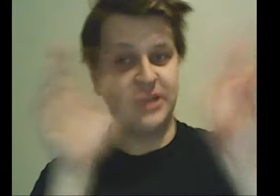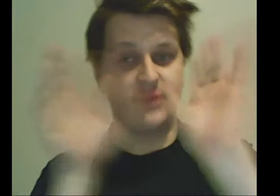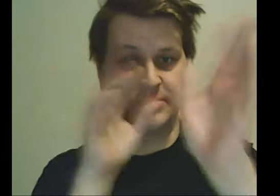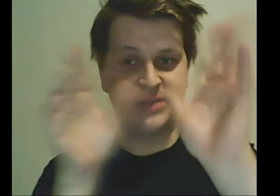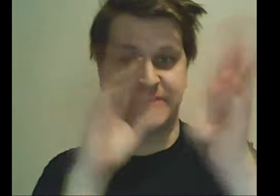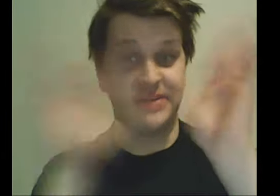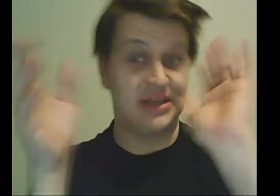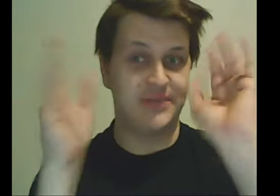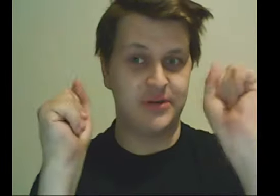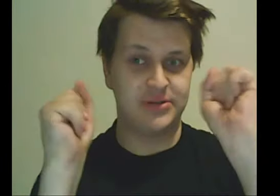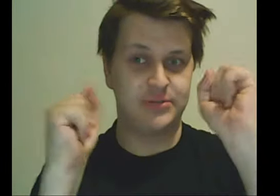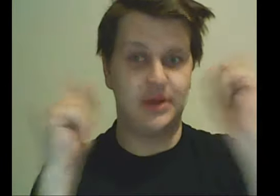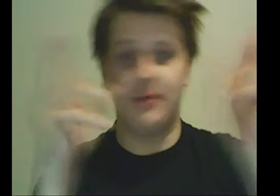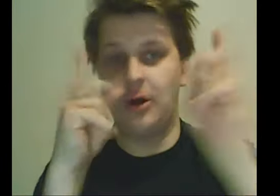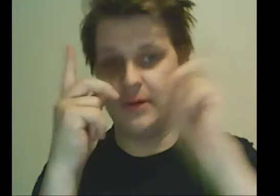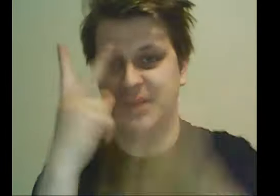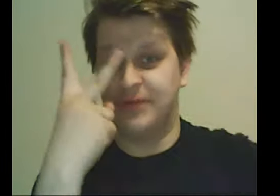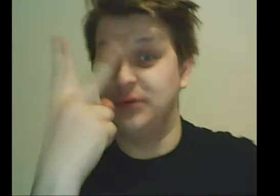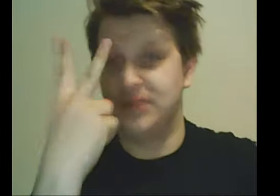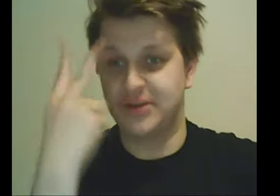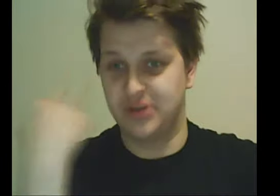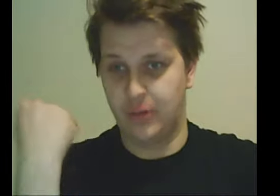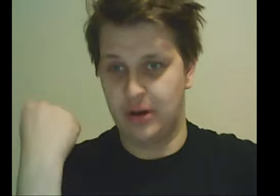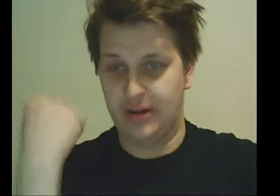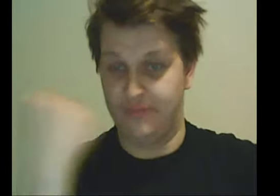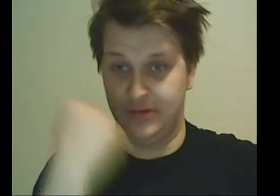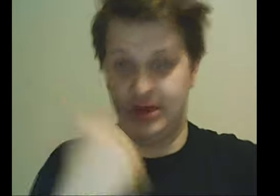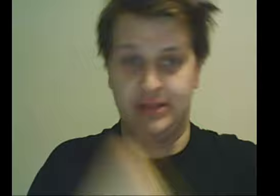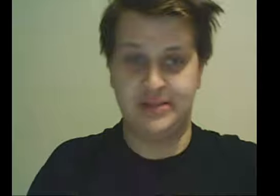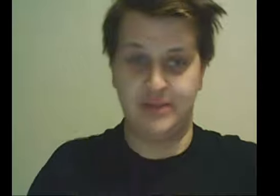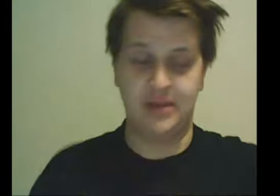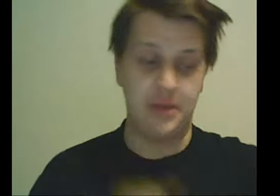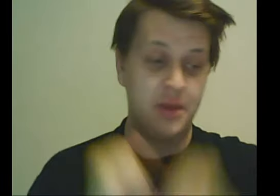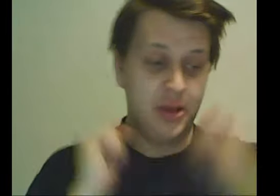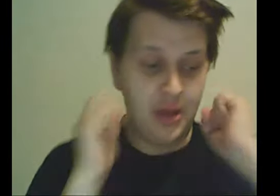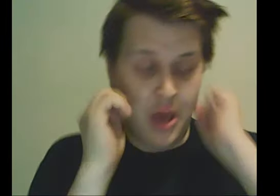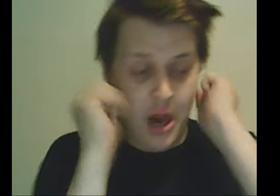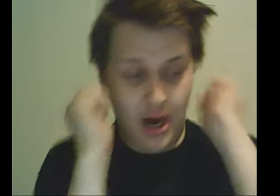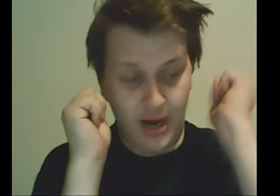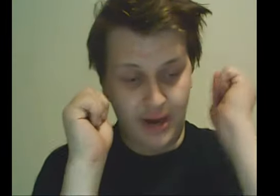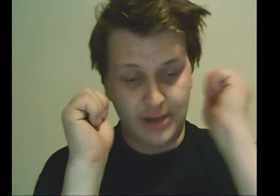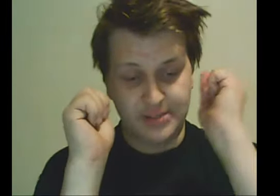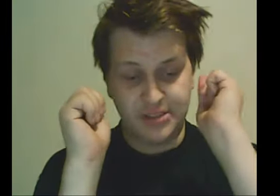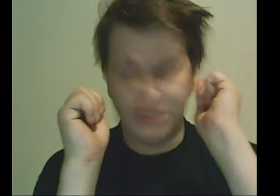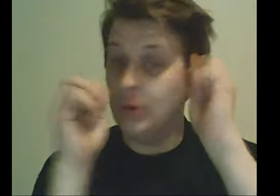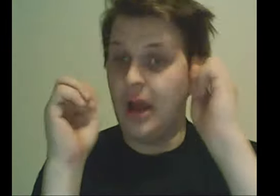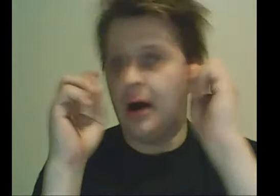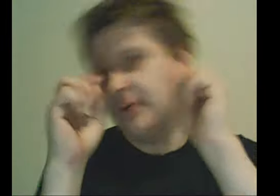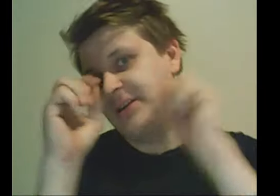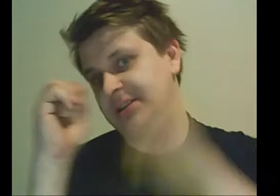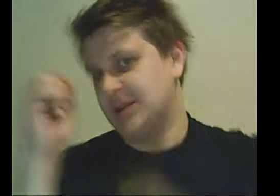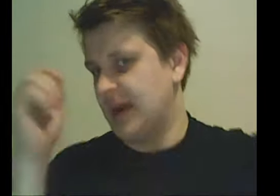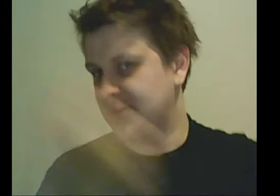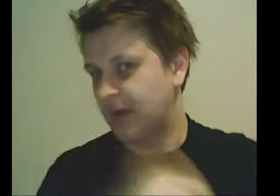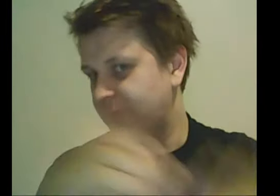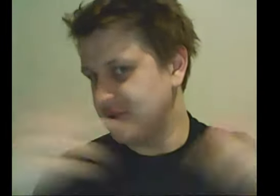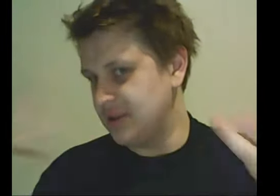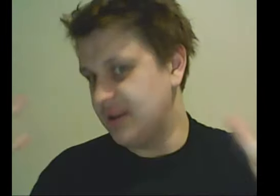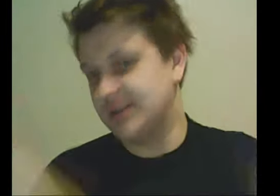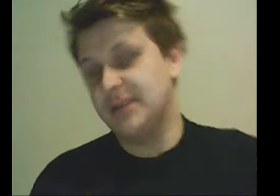series ends first. I will always have two series going on at the same time. So yeah, unfortunately there's a limit